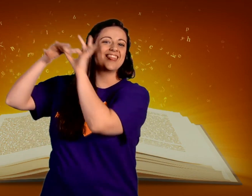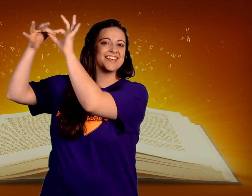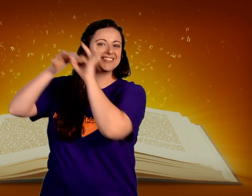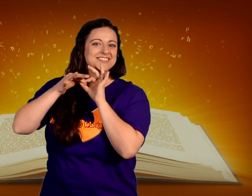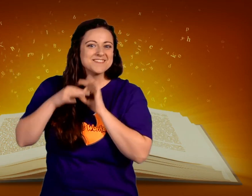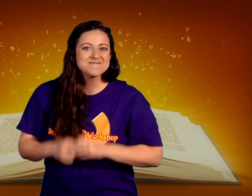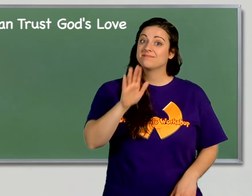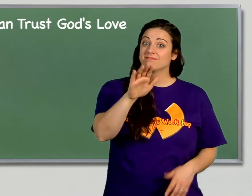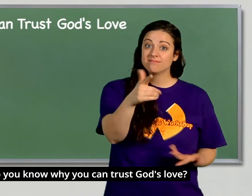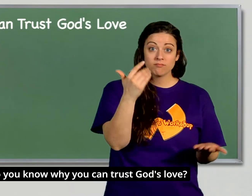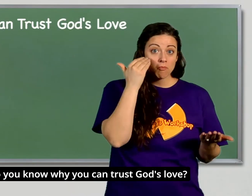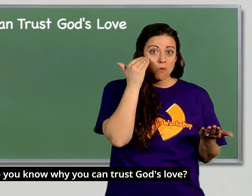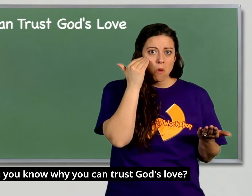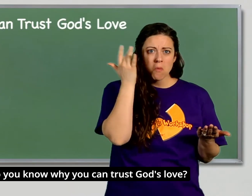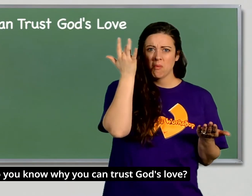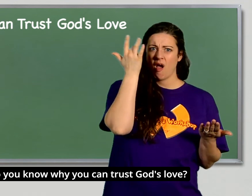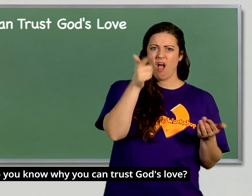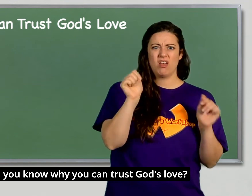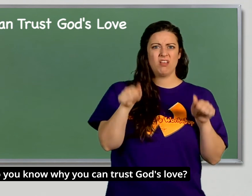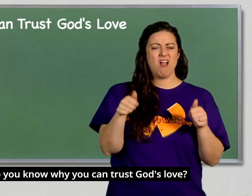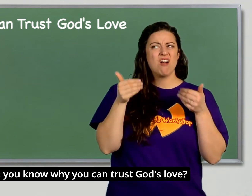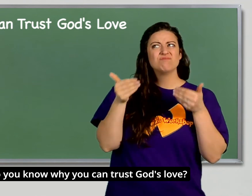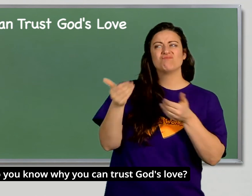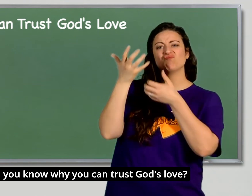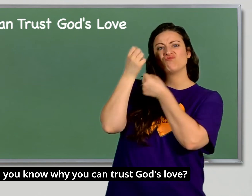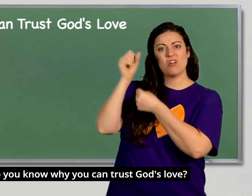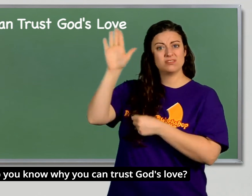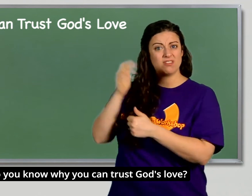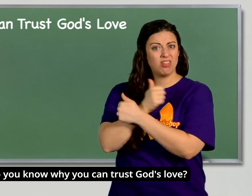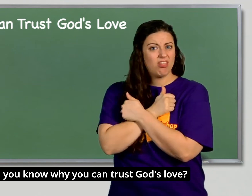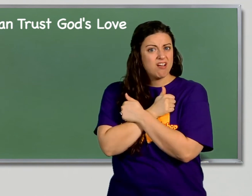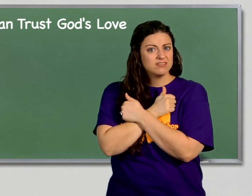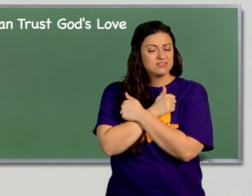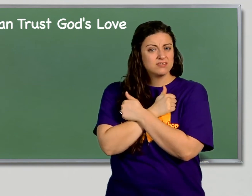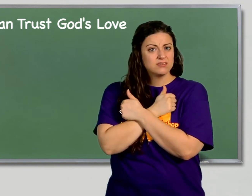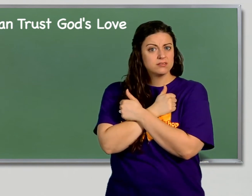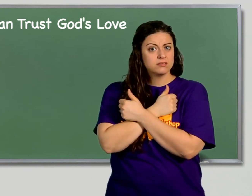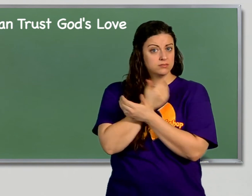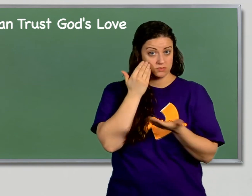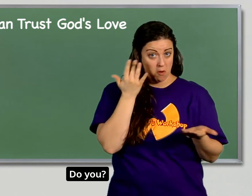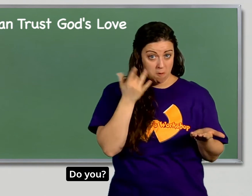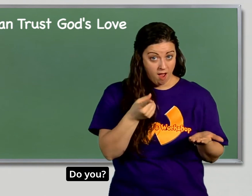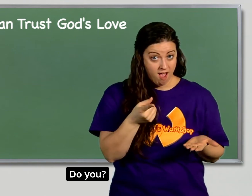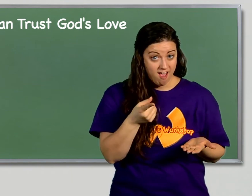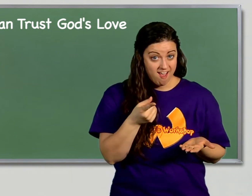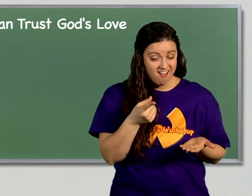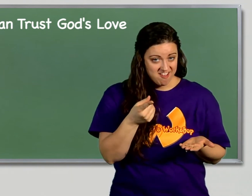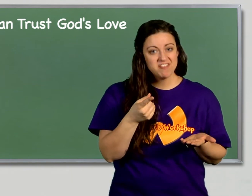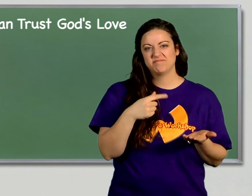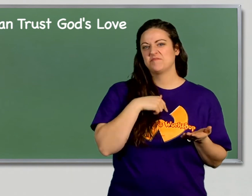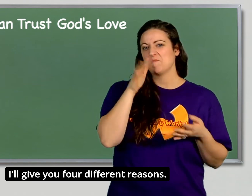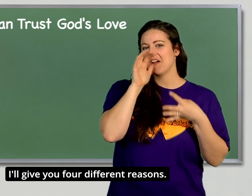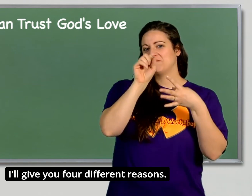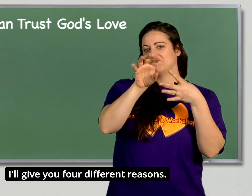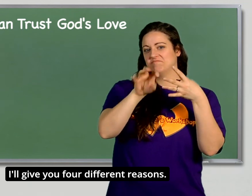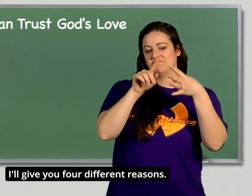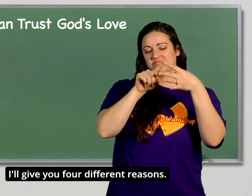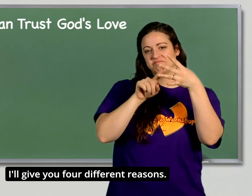Do you know why you can trust God's love? Do you? I'll give you four